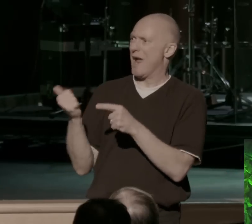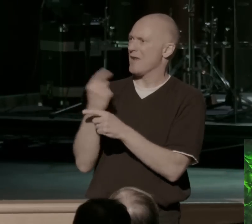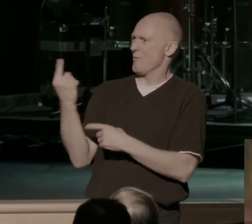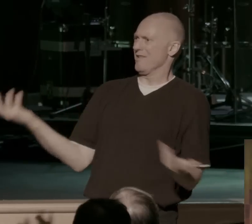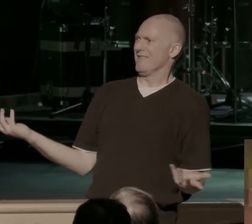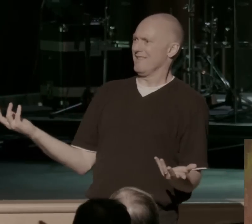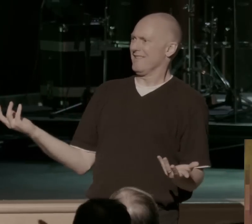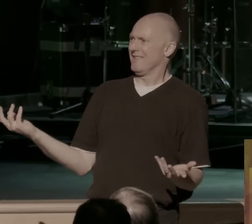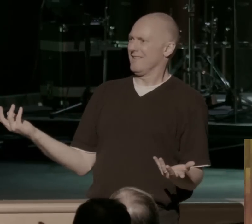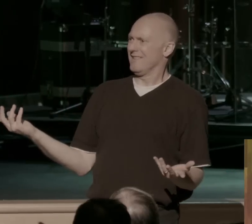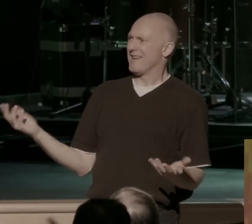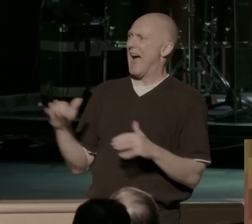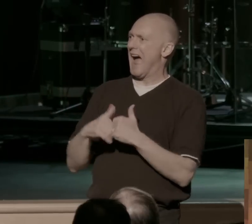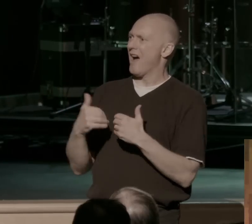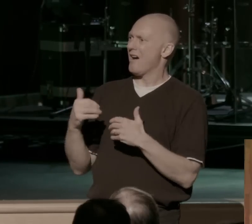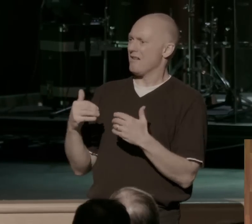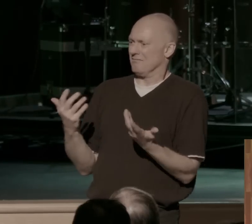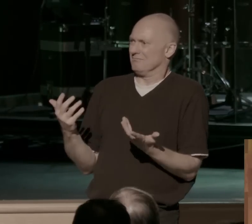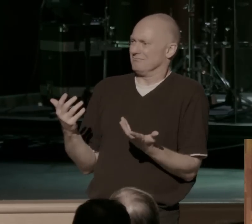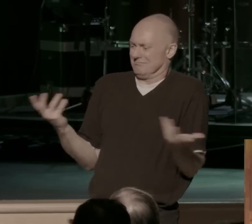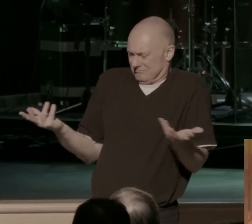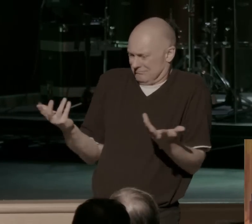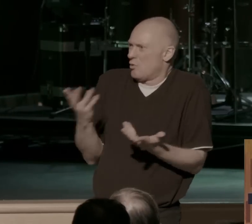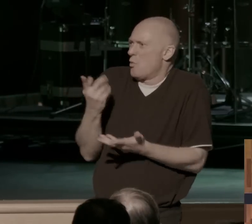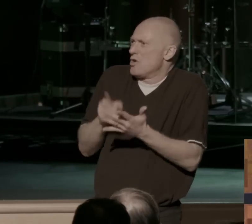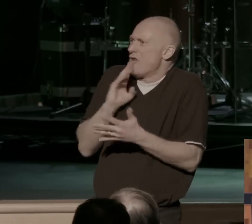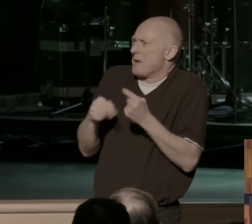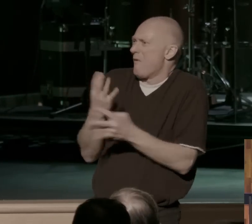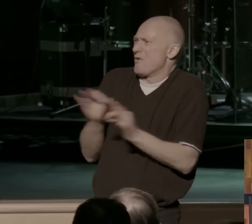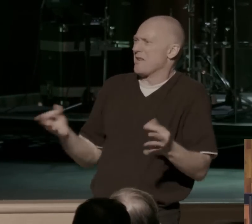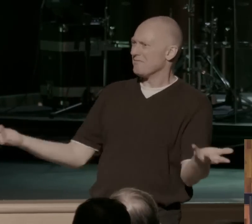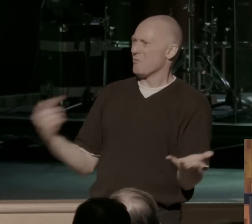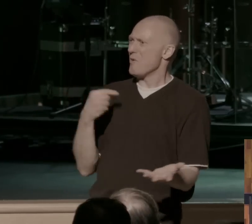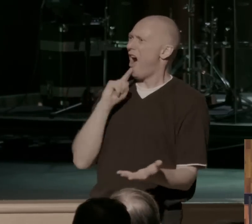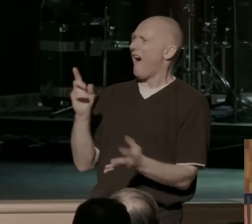you say you'll become free? Because what are talking about this freedom thing? Jesus, we are free.